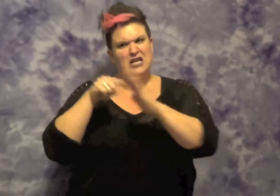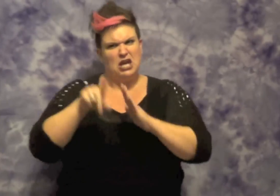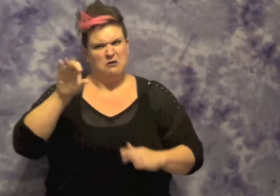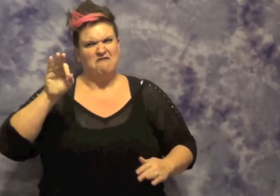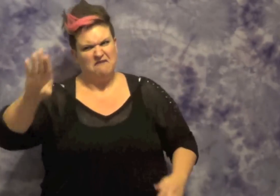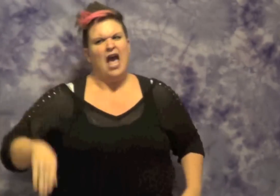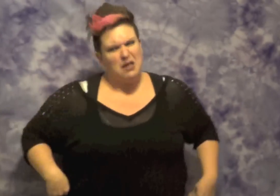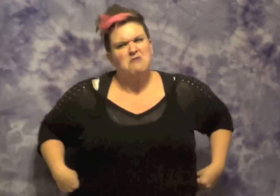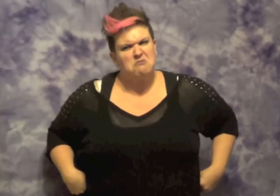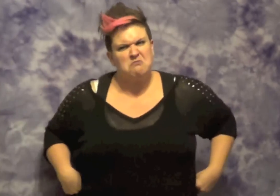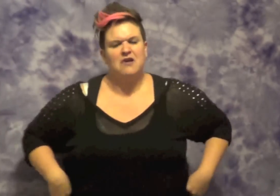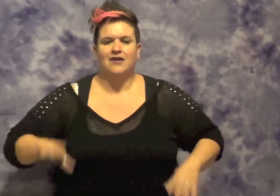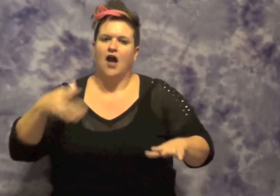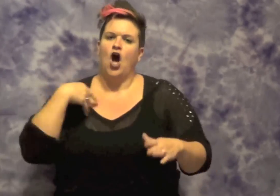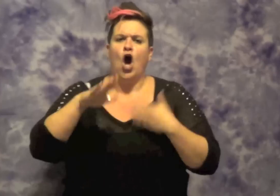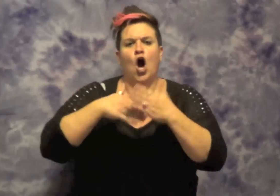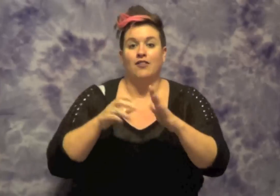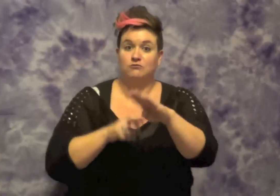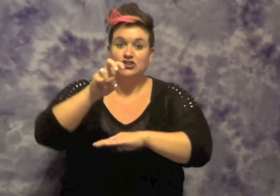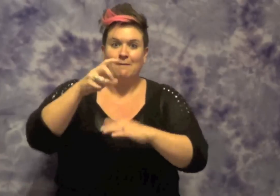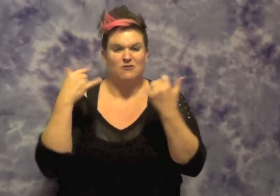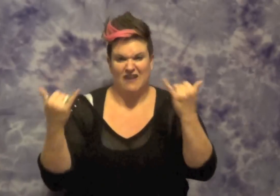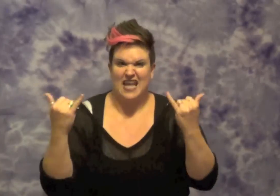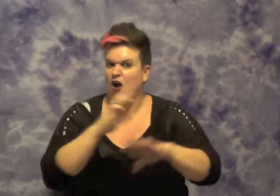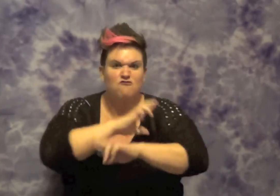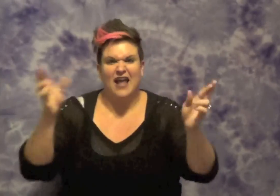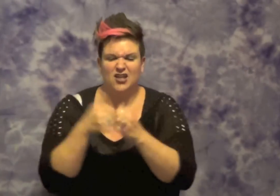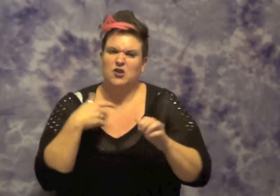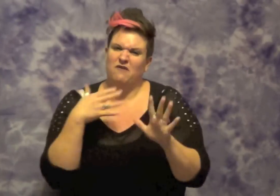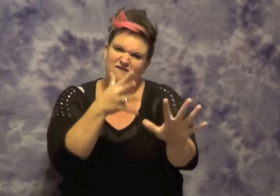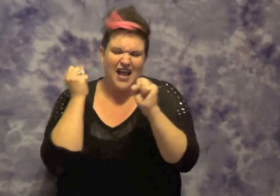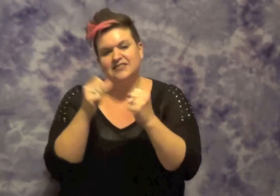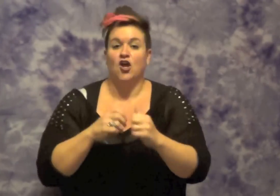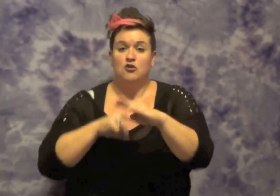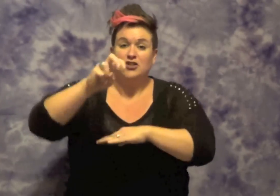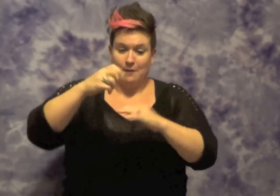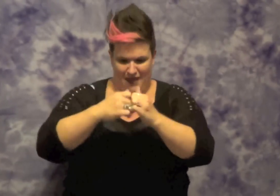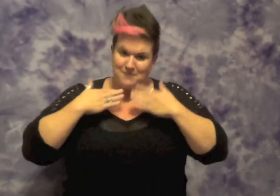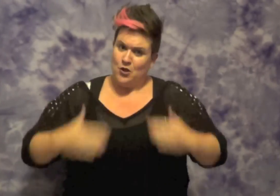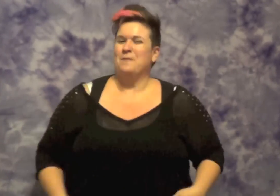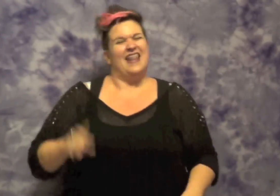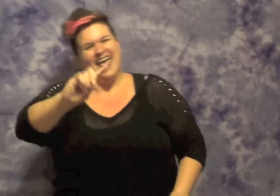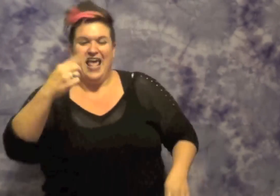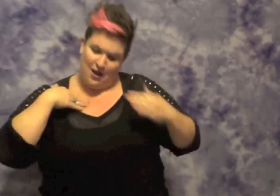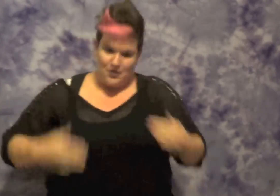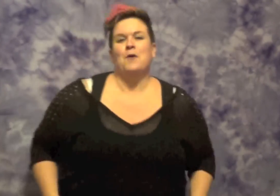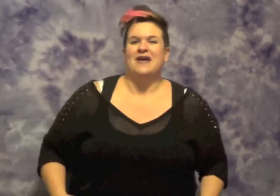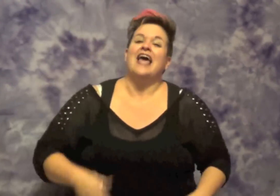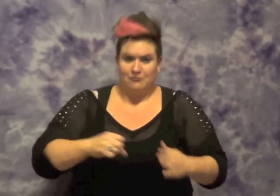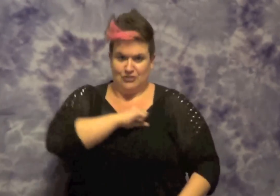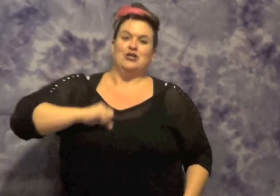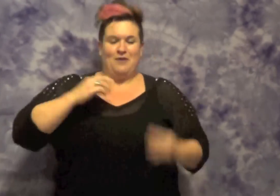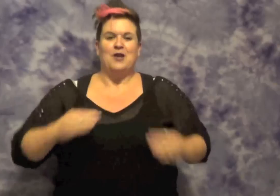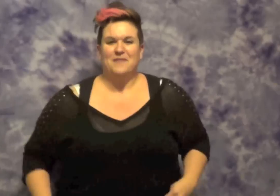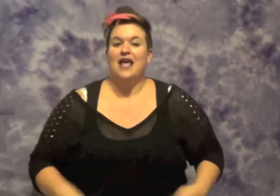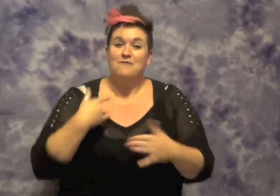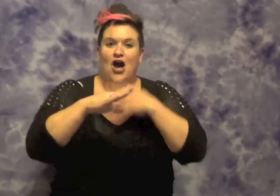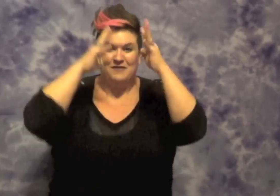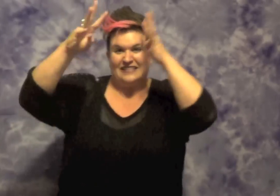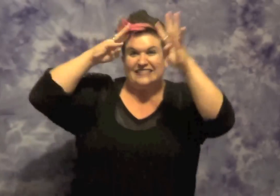I'ma kill you. Lyrics coming at you with supersonic speed. J.K.'s Thug. Summon I'ma do my number you assuming I'm a human. What I gotta do to get it through to you. superhuman, innovative and I made a robber. So that